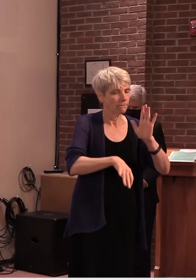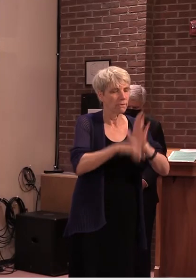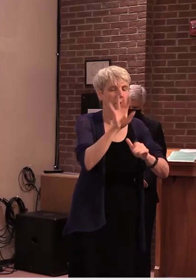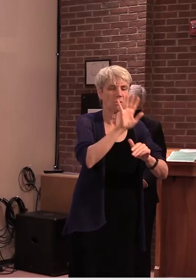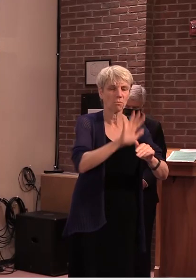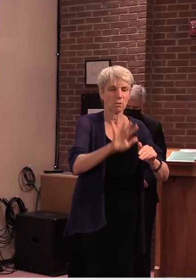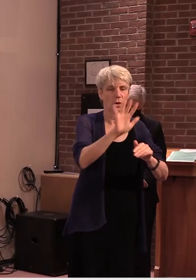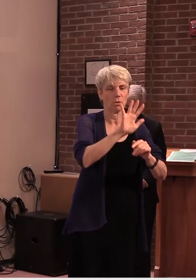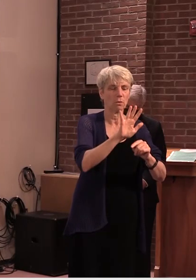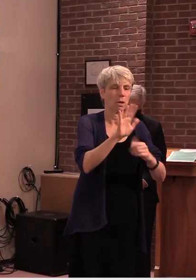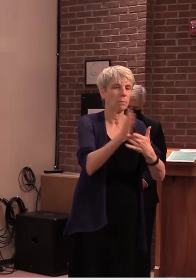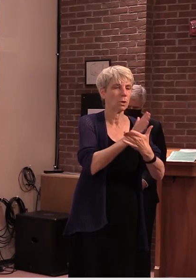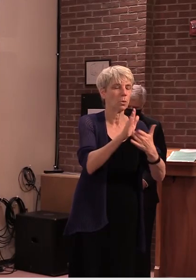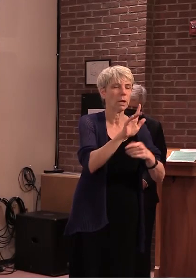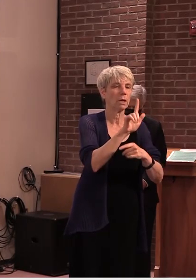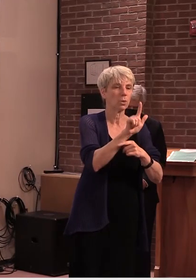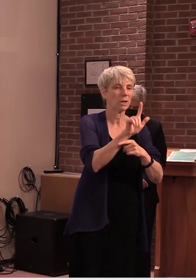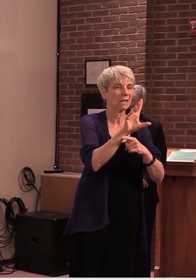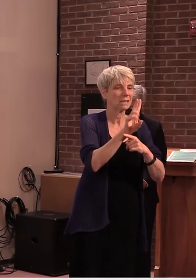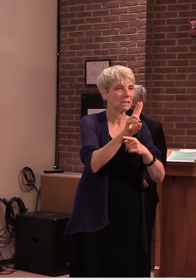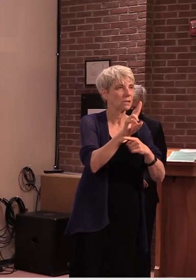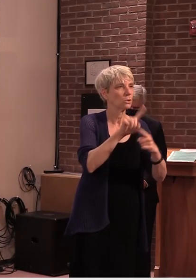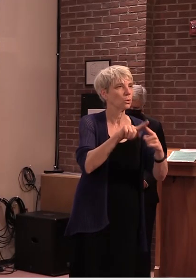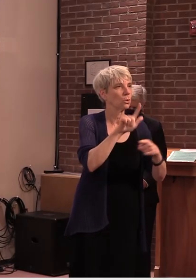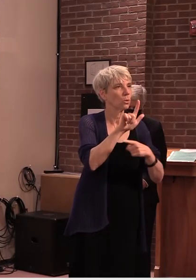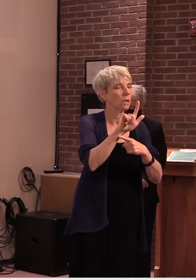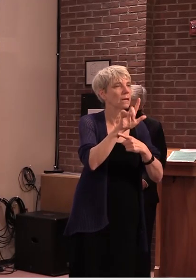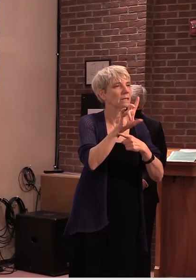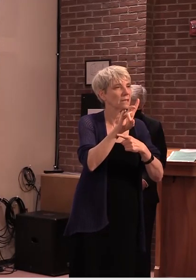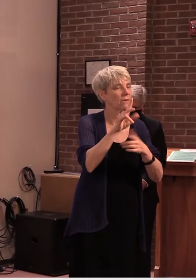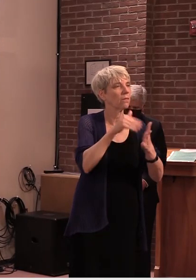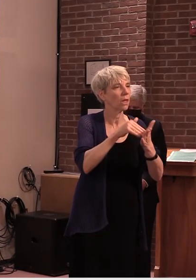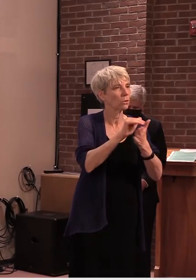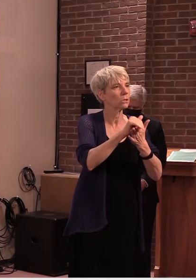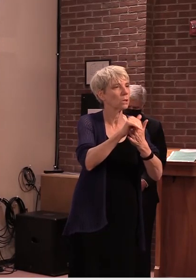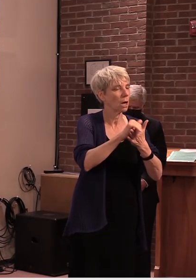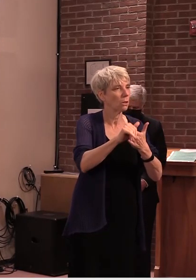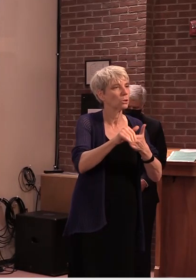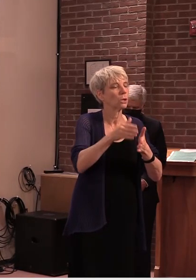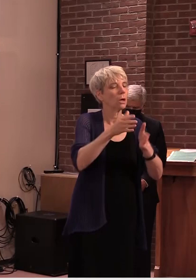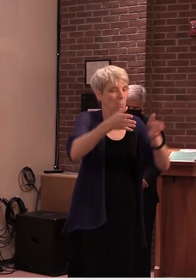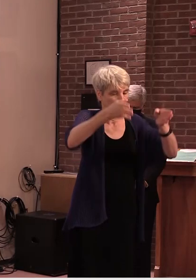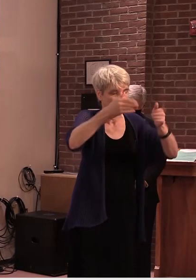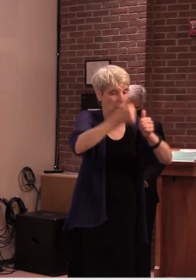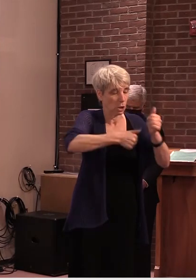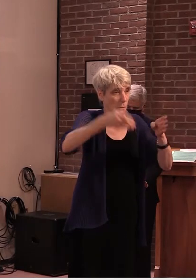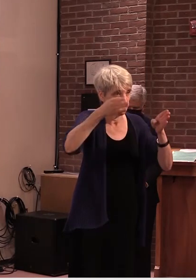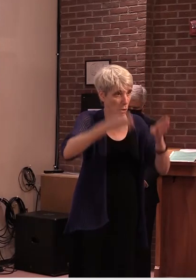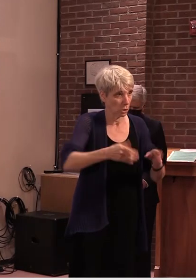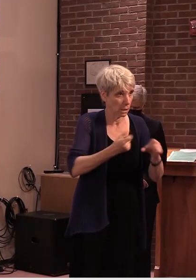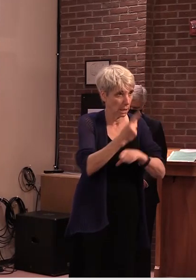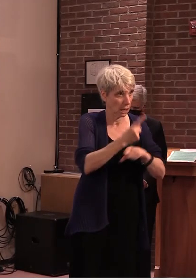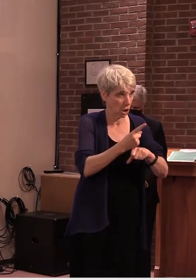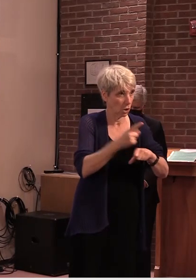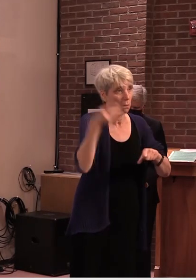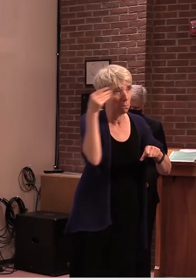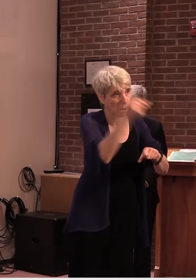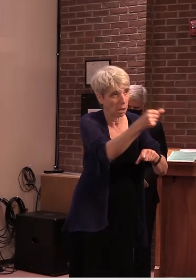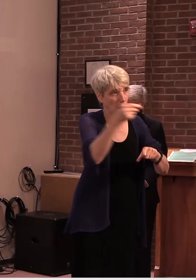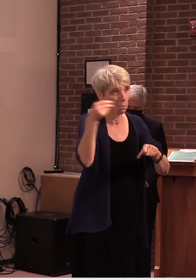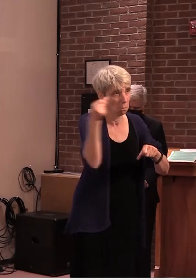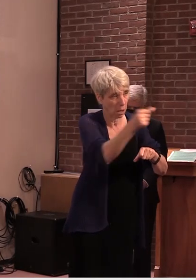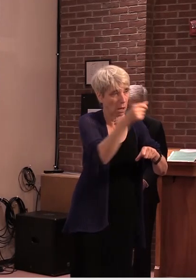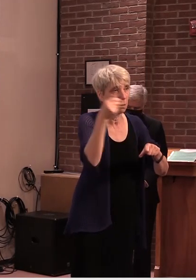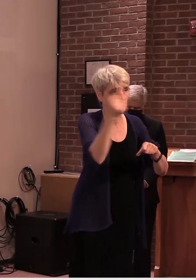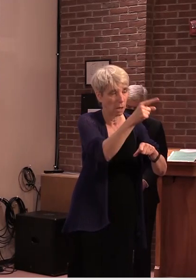to 27 000 per inmate per year in our relationship with core civic i've heard these numbers thrown